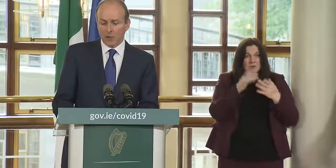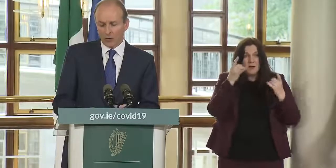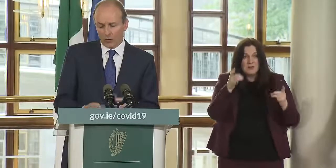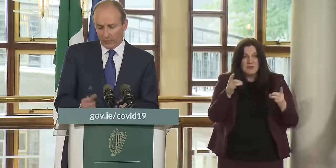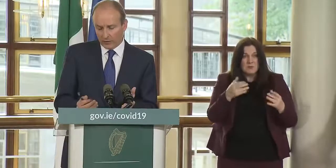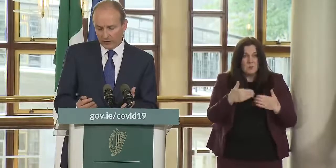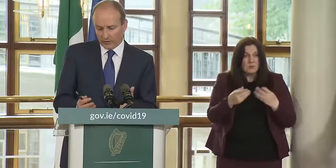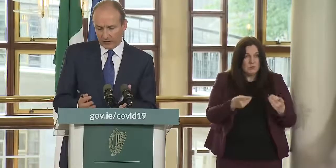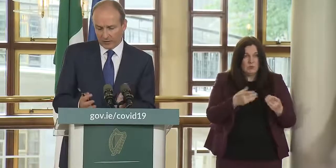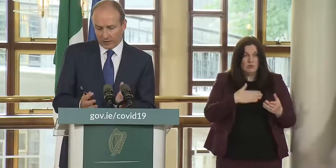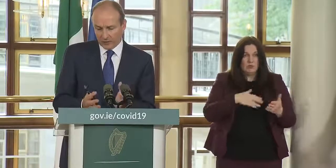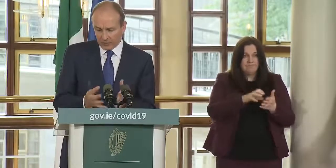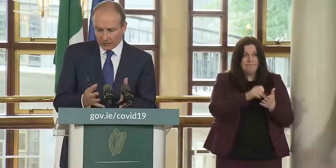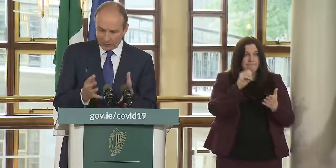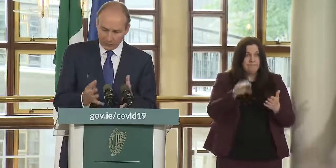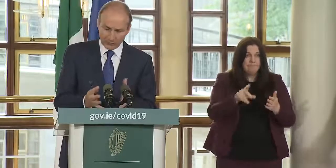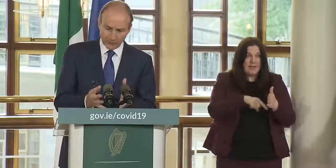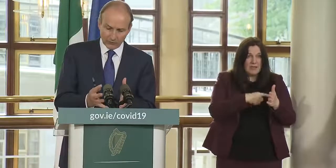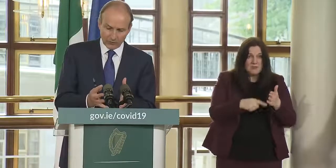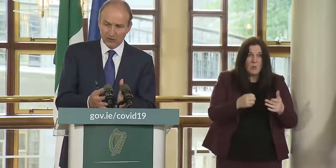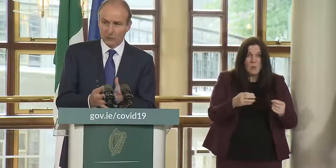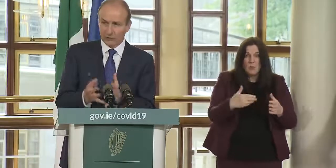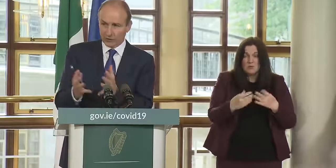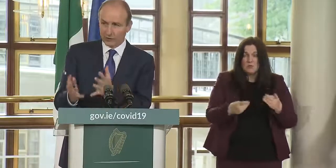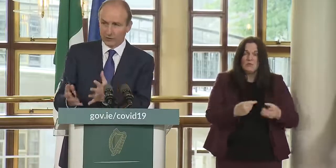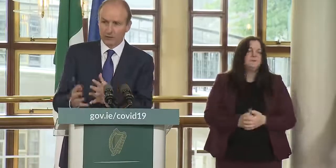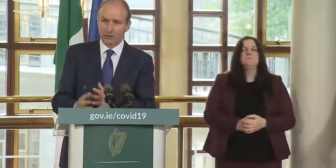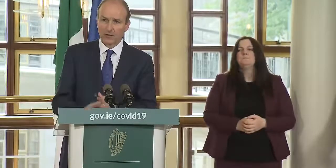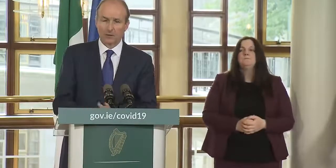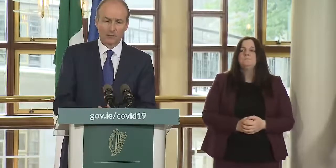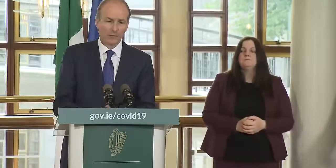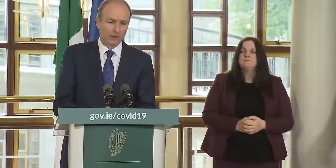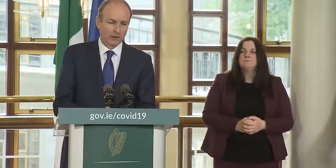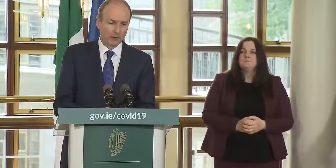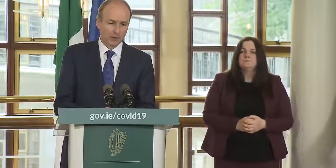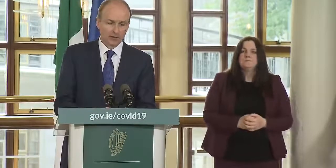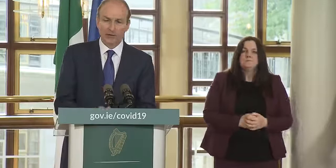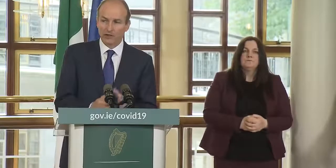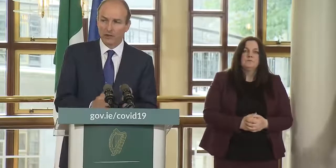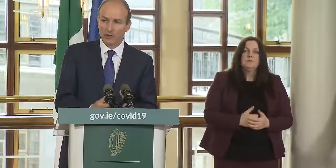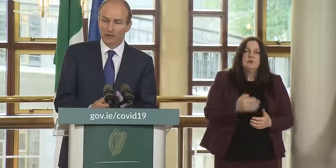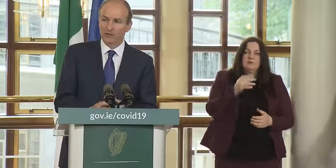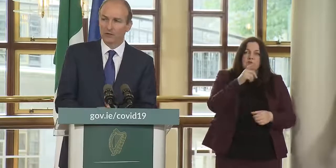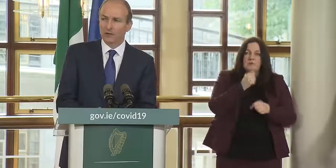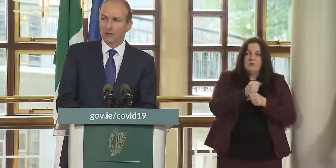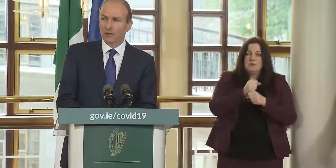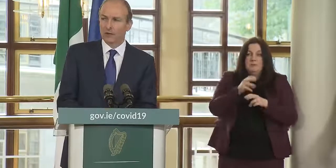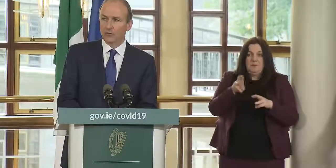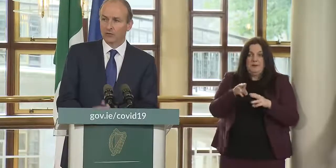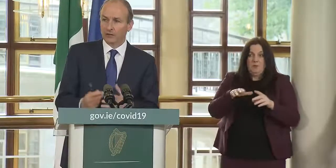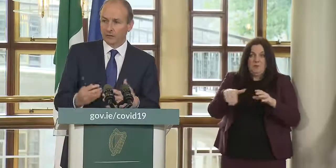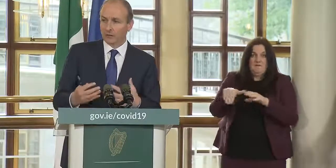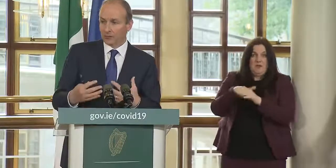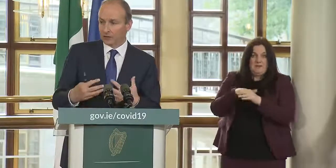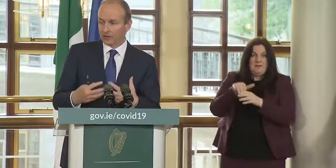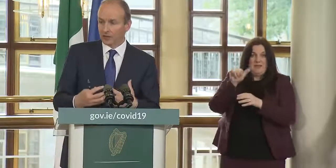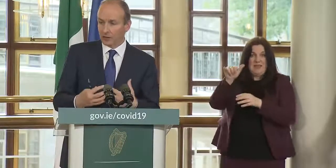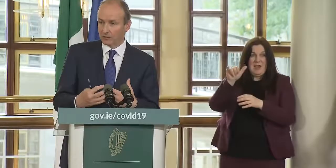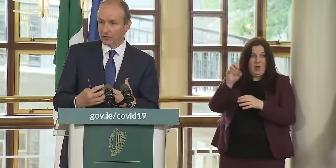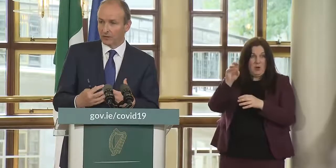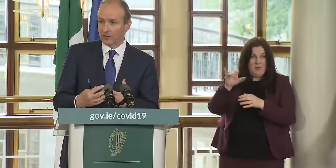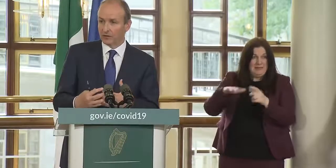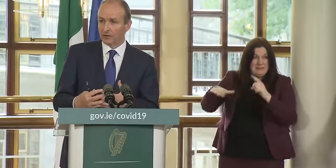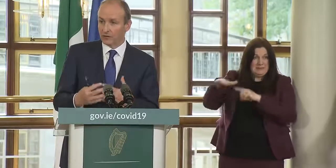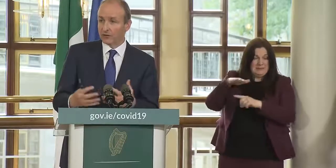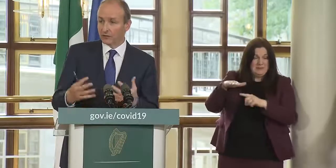this well our view is obviously that there's a relationship between the people involved in the airlines our view is that as we've